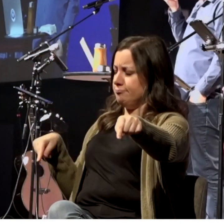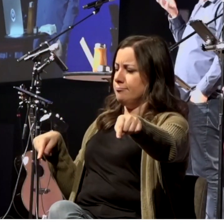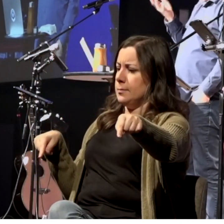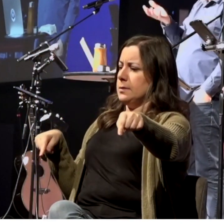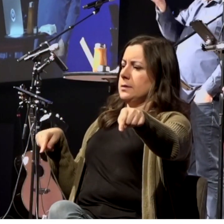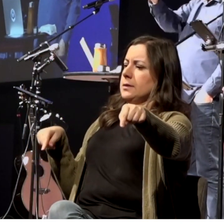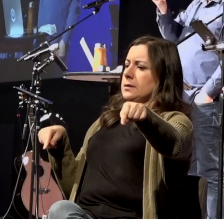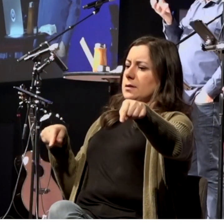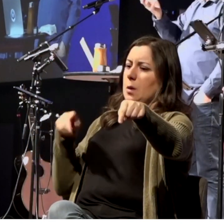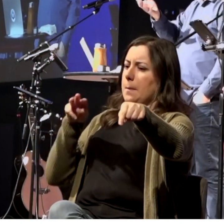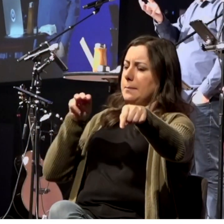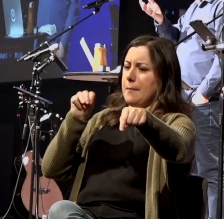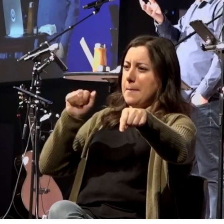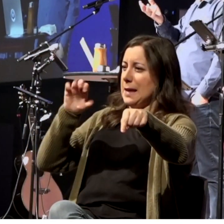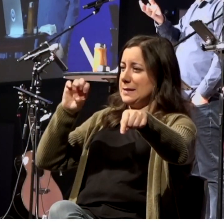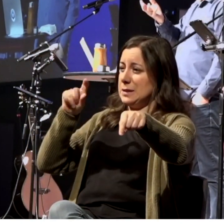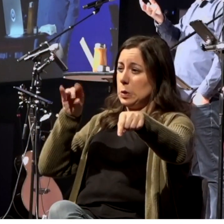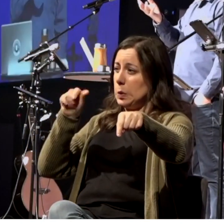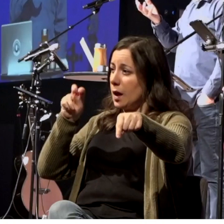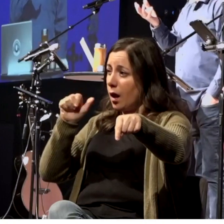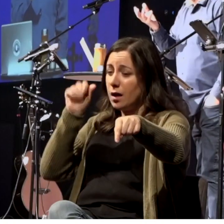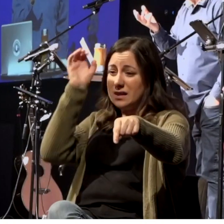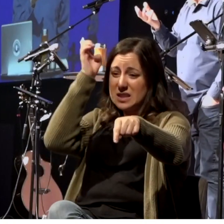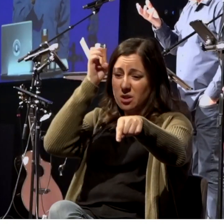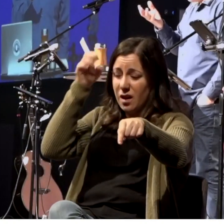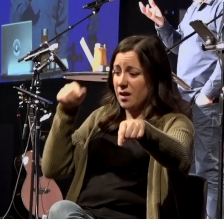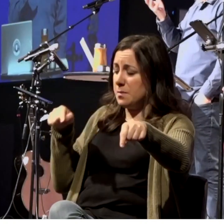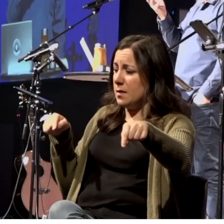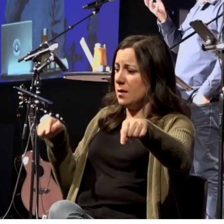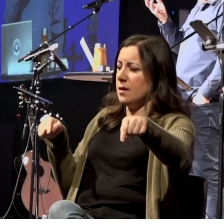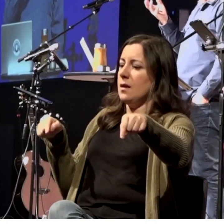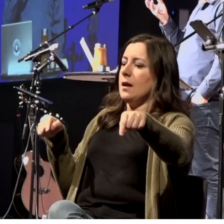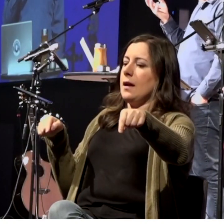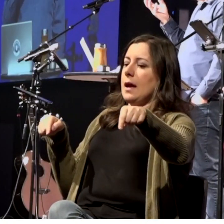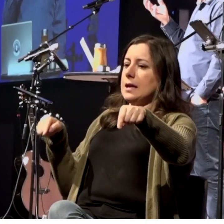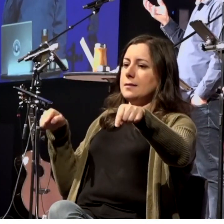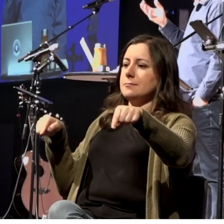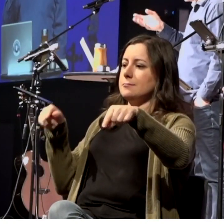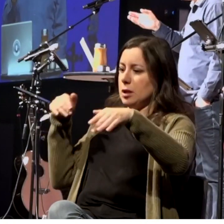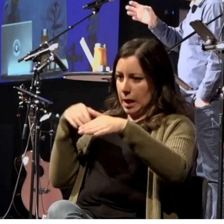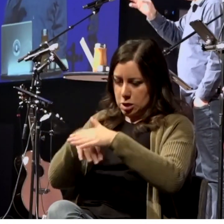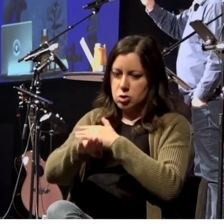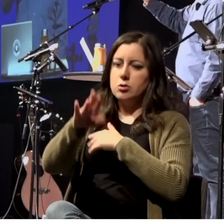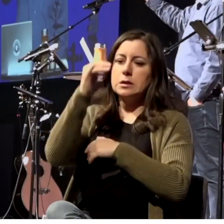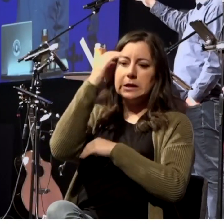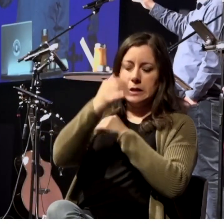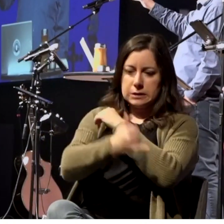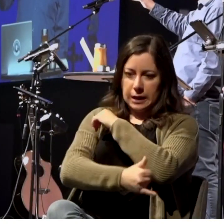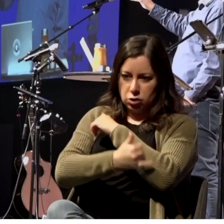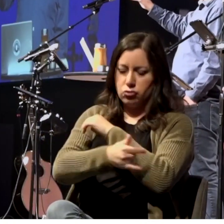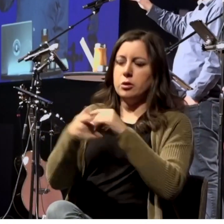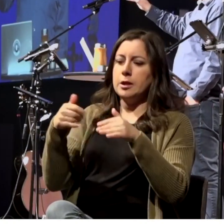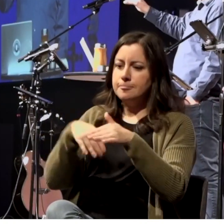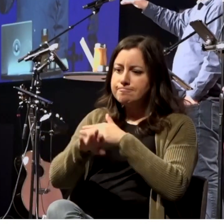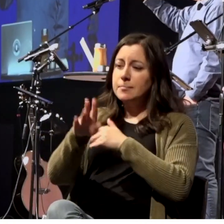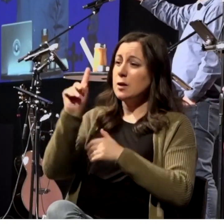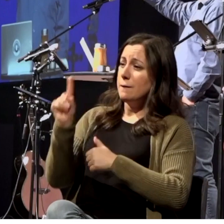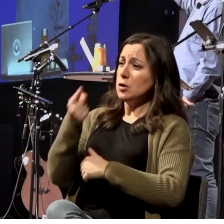in Macedonia and Europe. And yet his first convert isn't a Macedonia, it's not a man from Macedonia, it's a woman